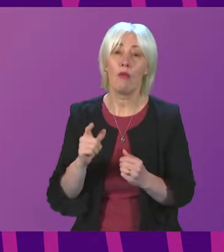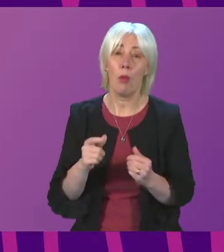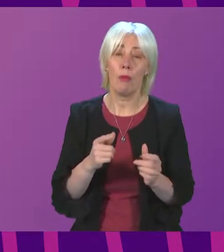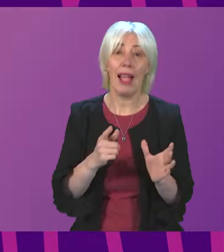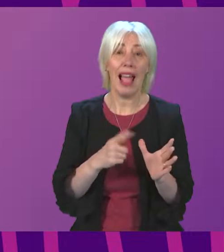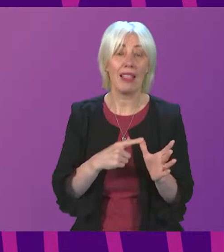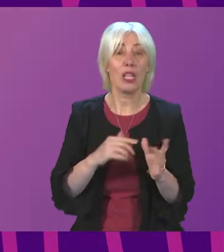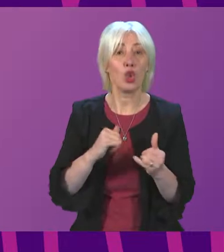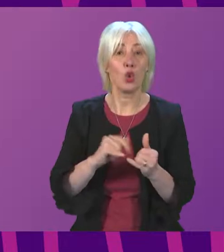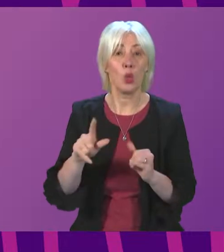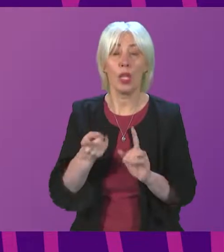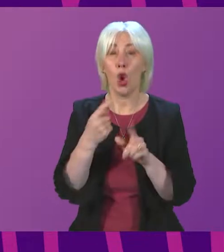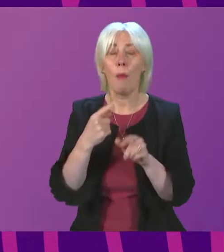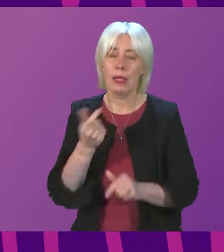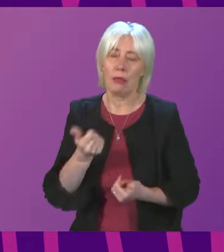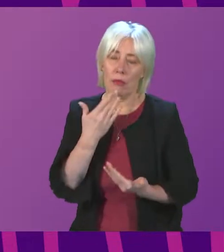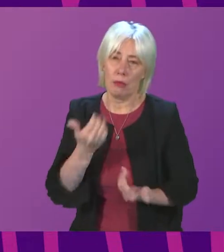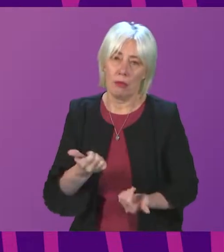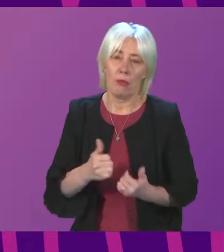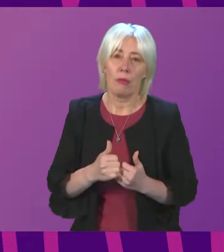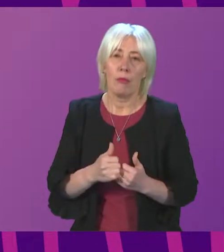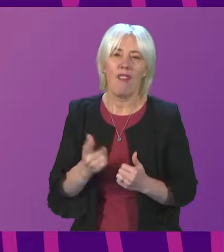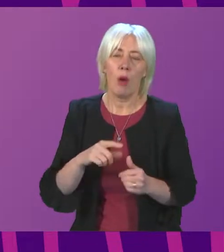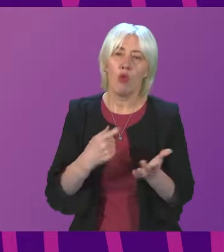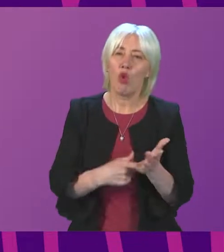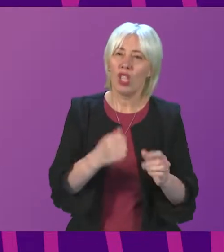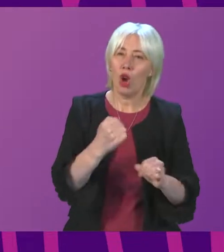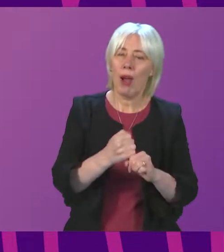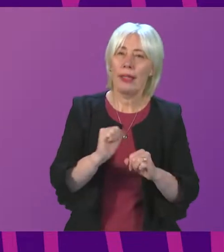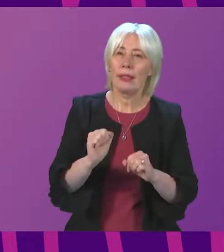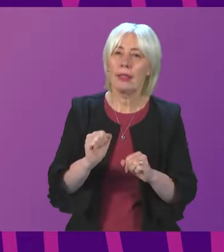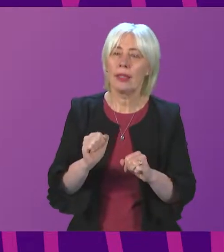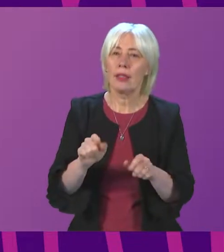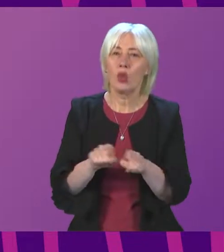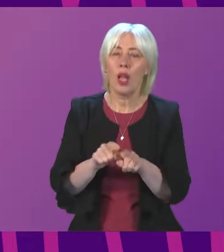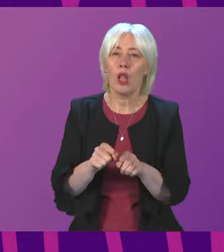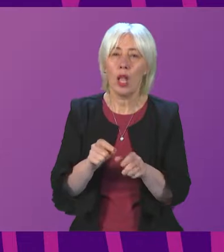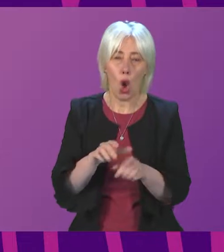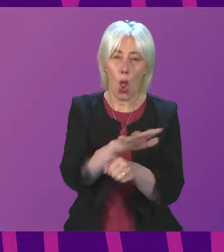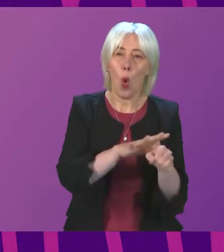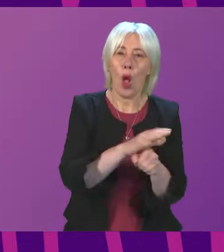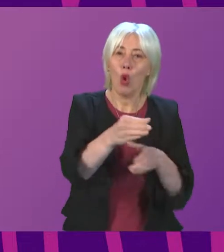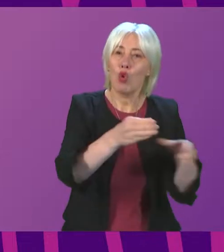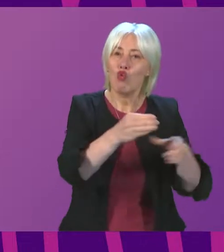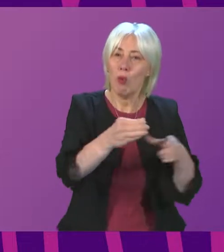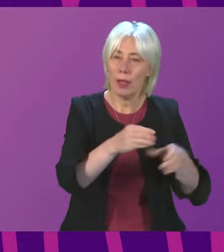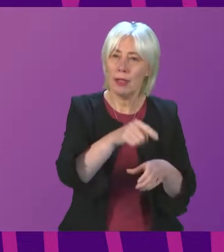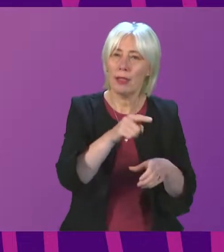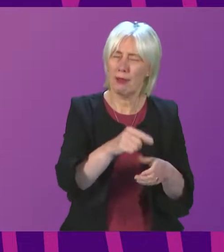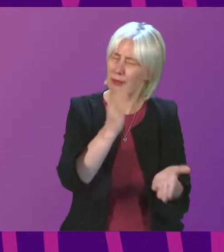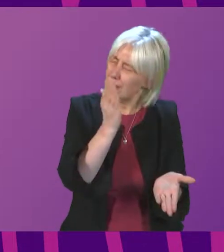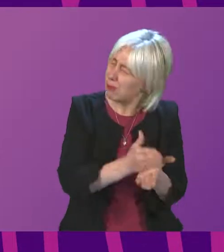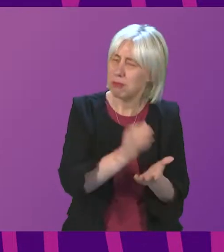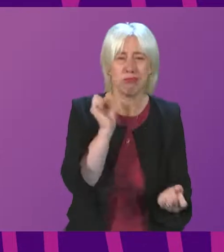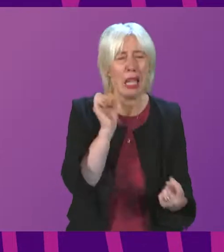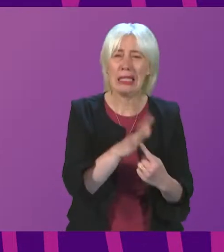comments there. I think just following on from what Rhoda said in relation to local recruitment, I think that is absolutely